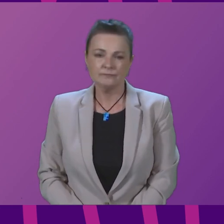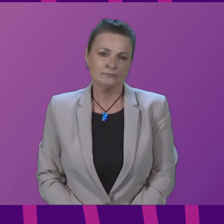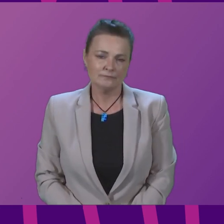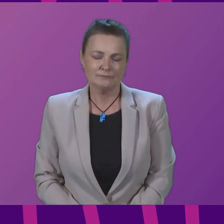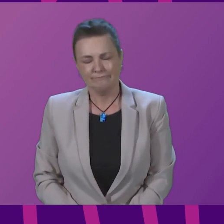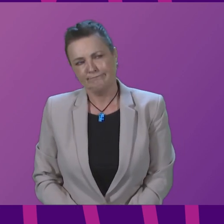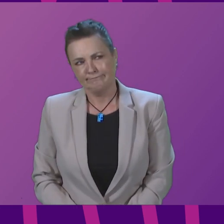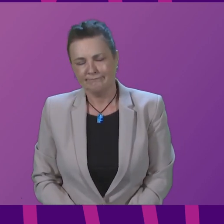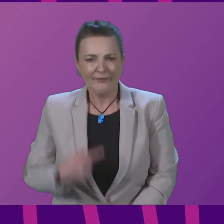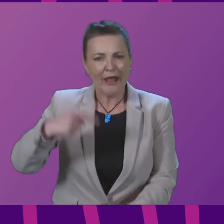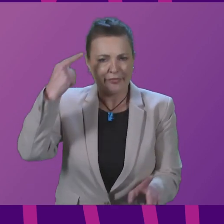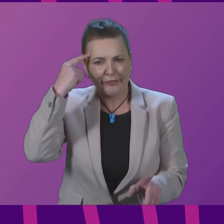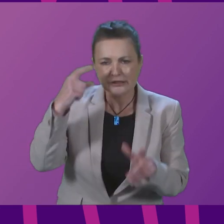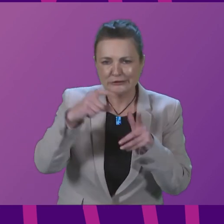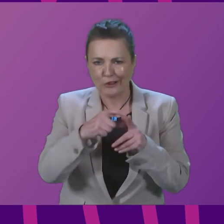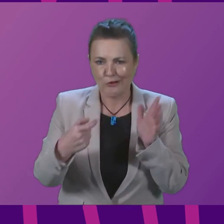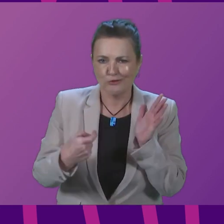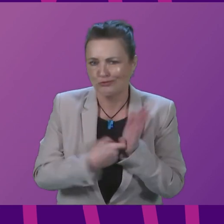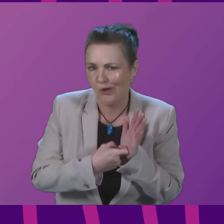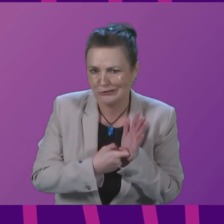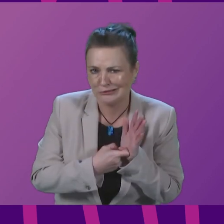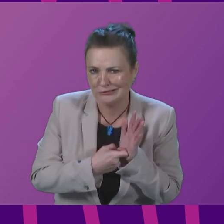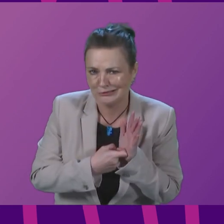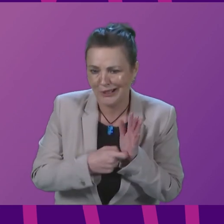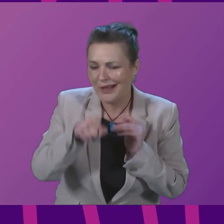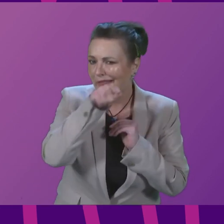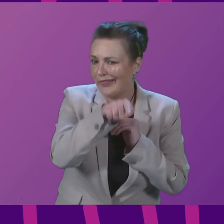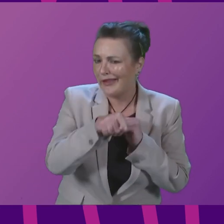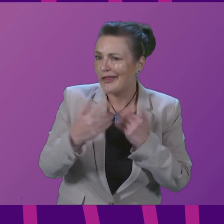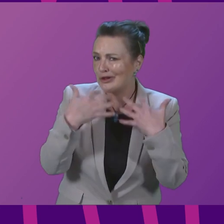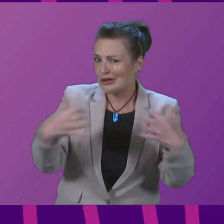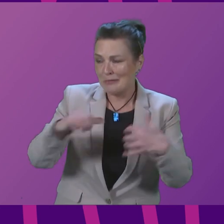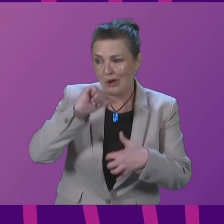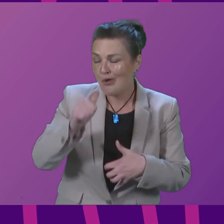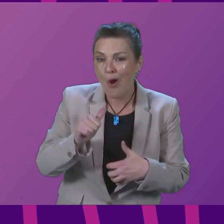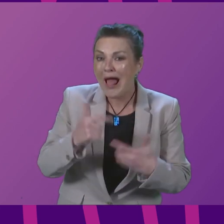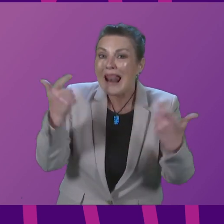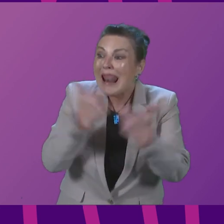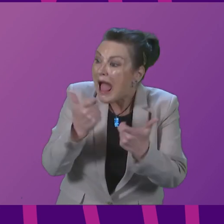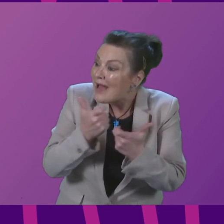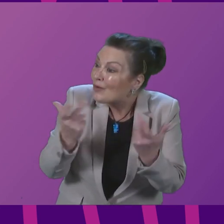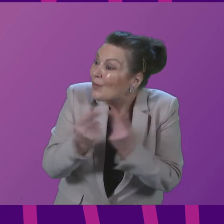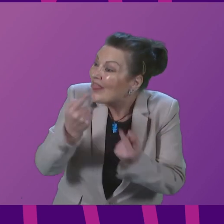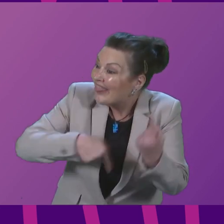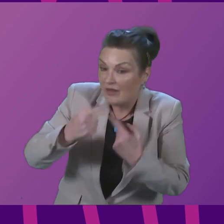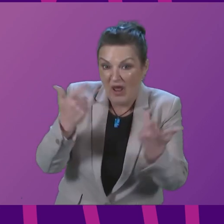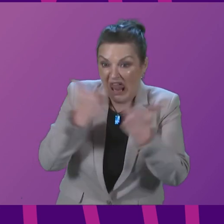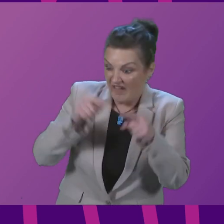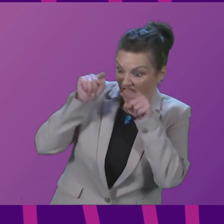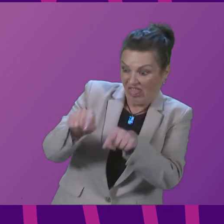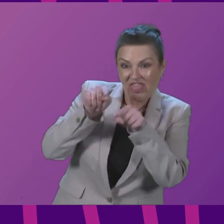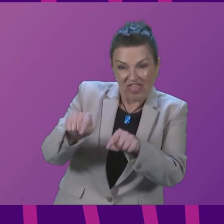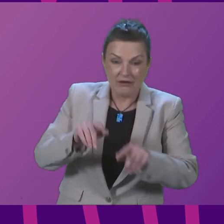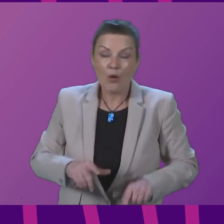might want to reflect on the fact that the Chamber wasn't laughing with him a few moments ago. Because I was quoting